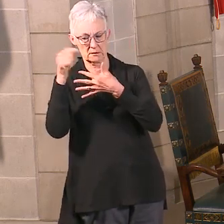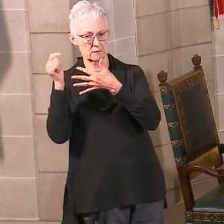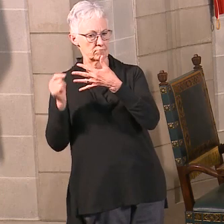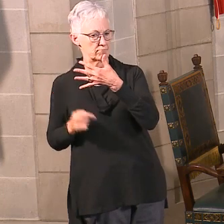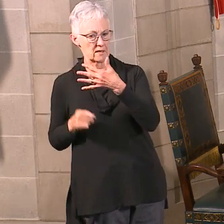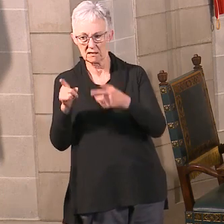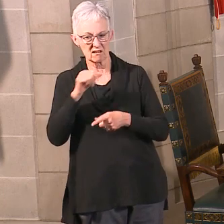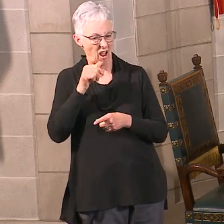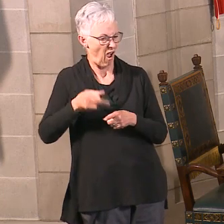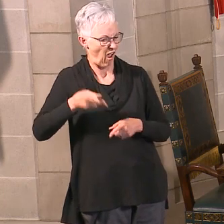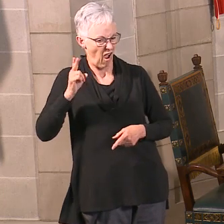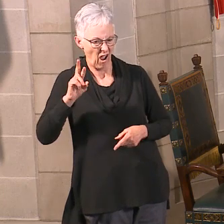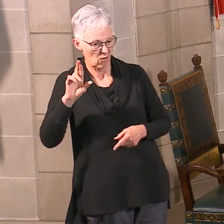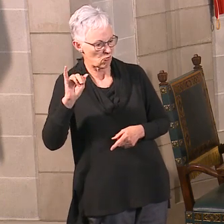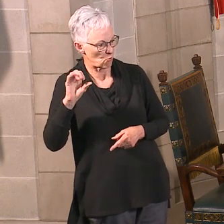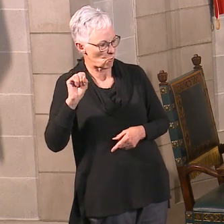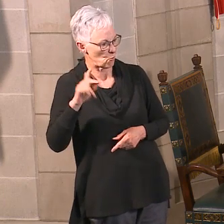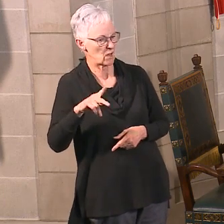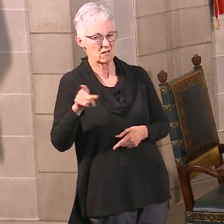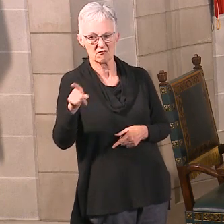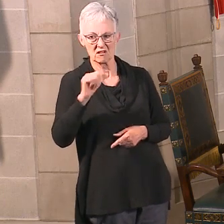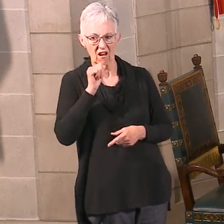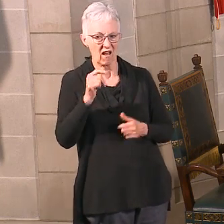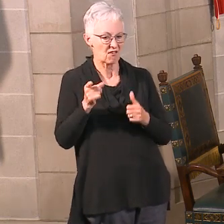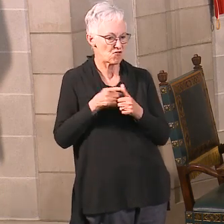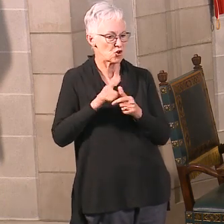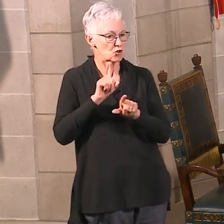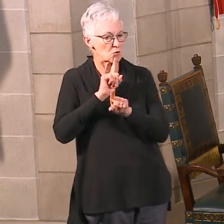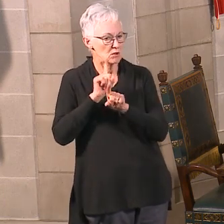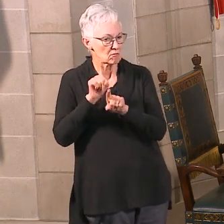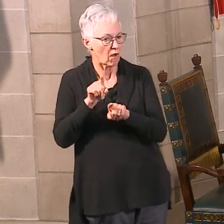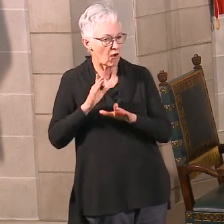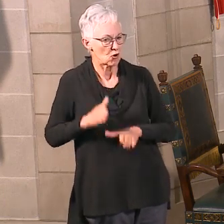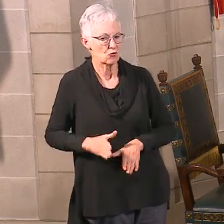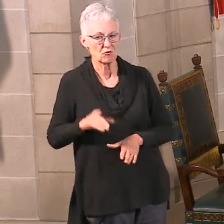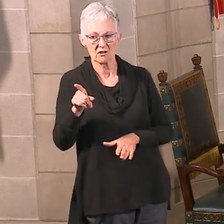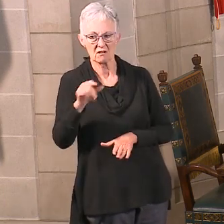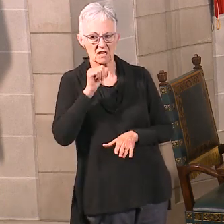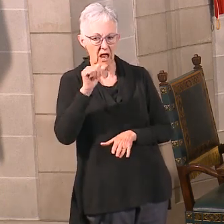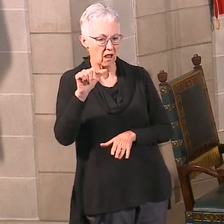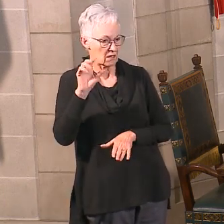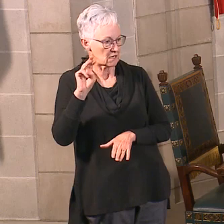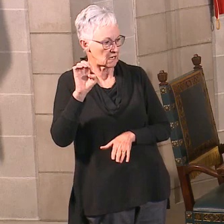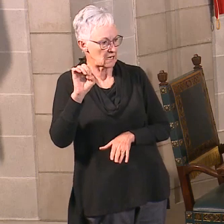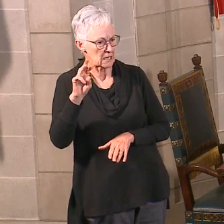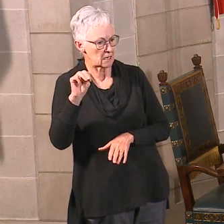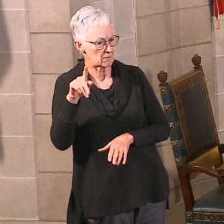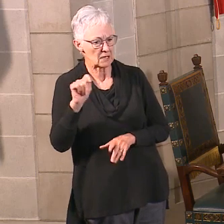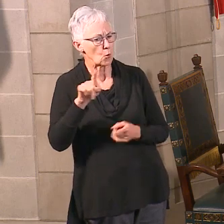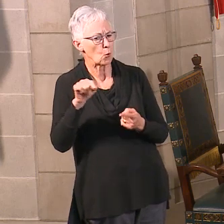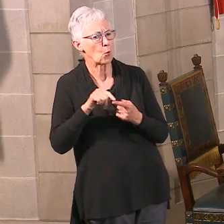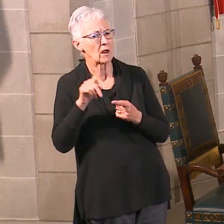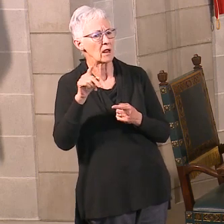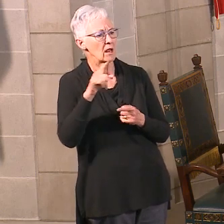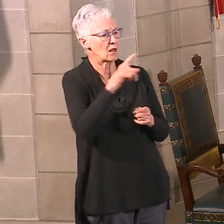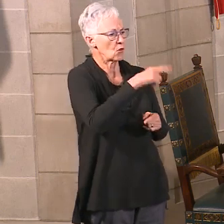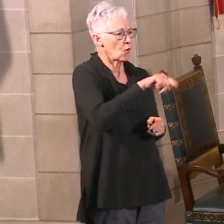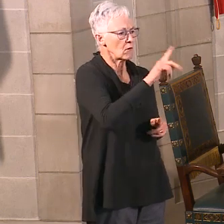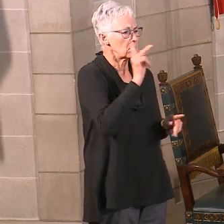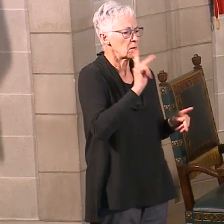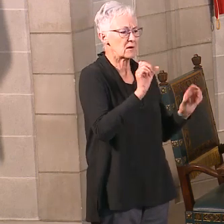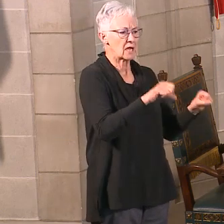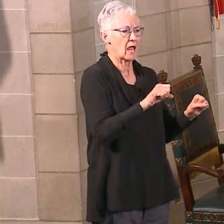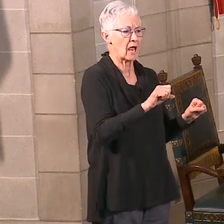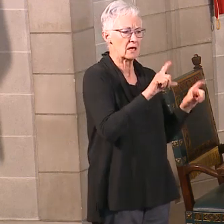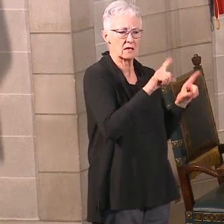folks? Or maybe they're not one of our first responders or healthcare workers? When will people be able to get that? We are working to be able to provide that type of testing. I cannot give you